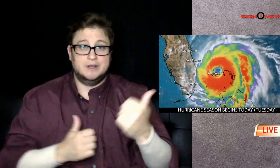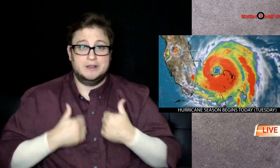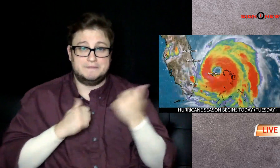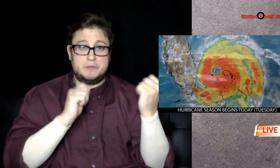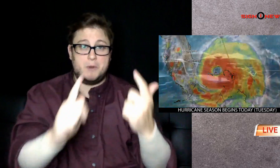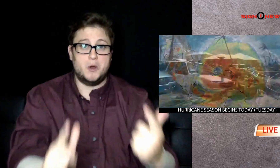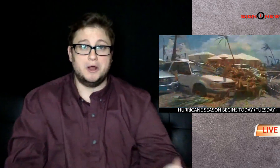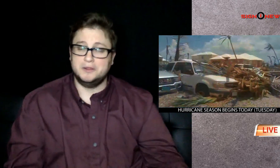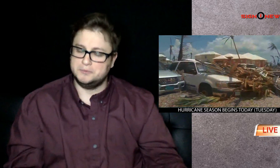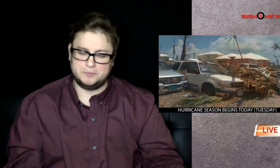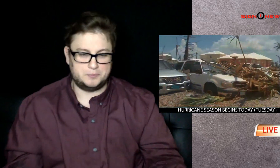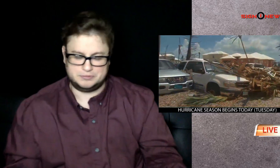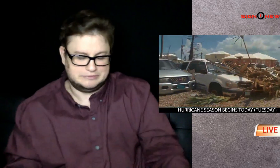I hope we survive them all.